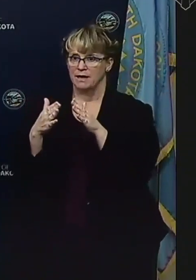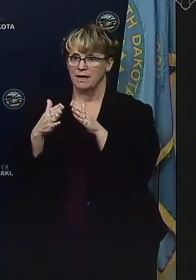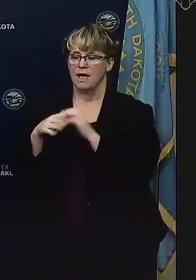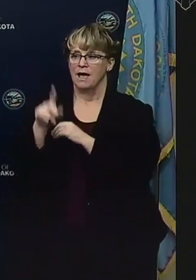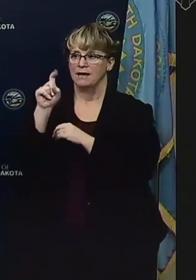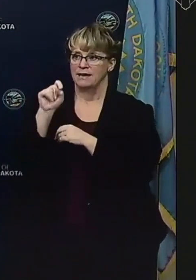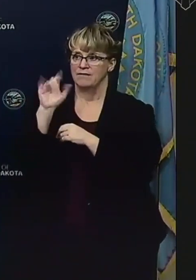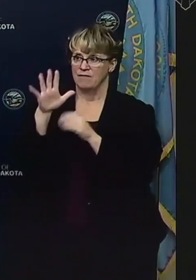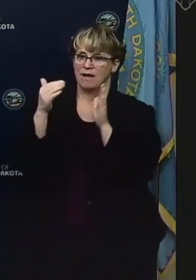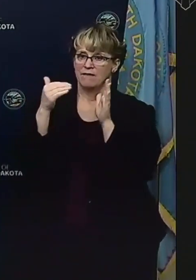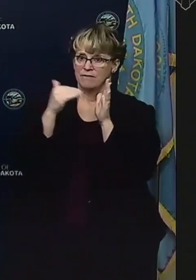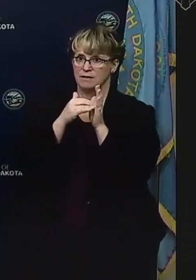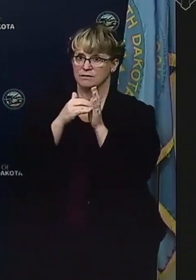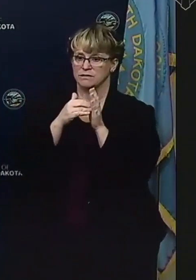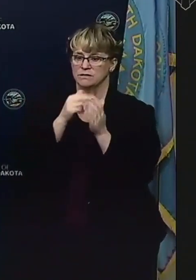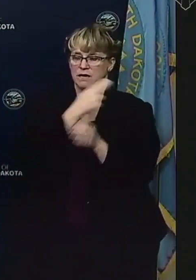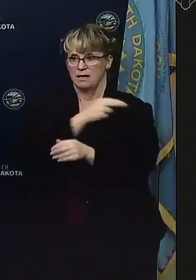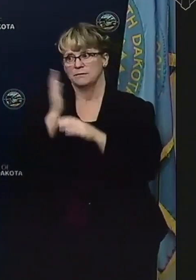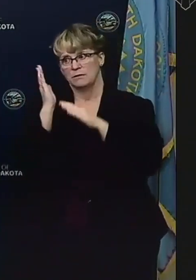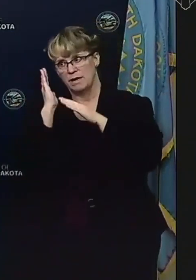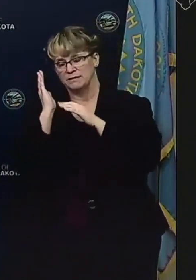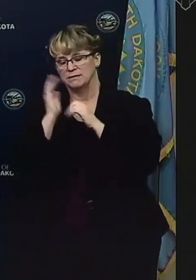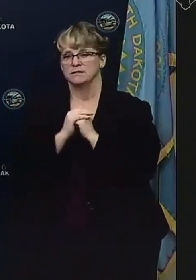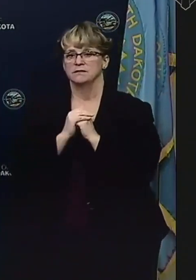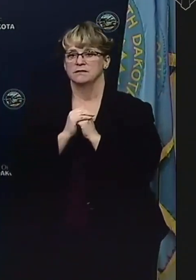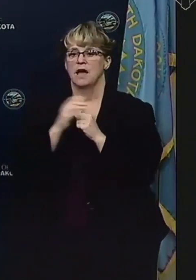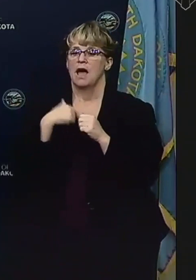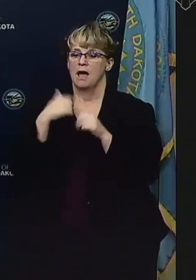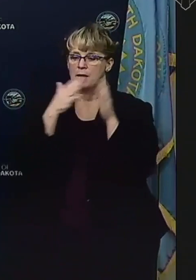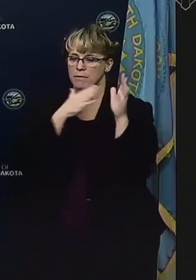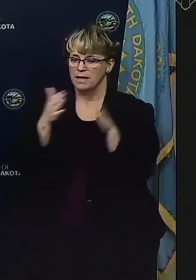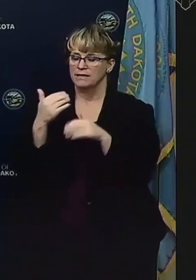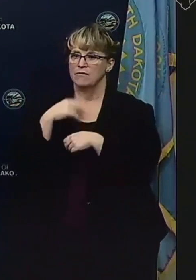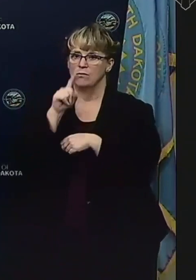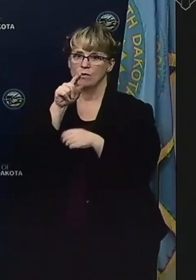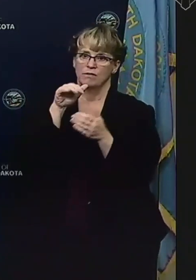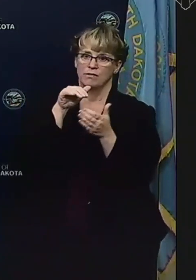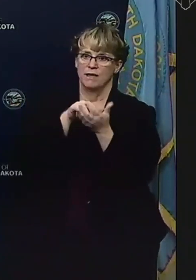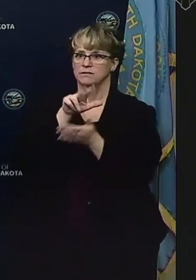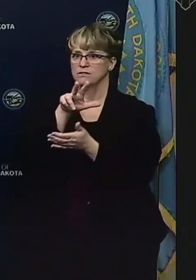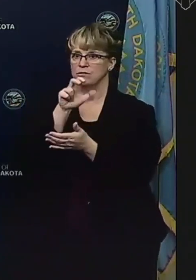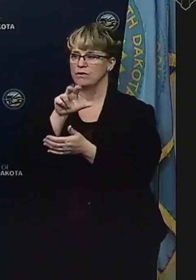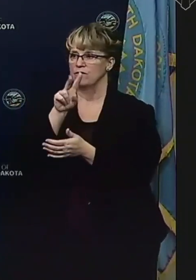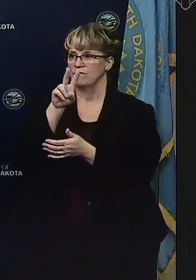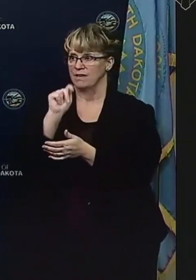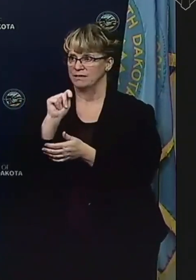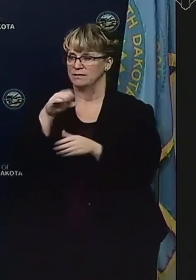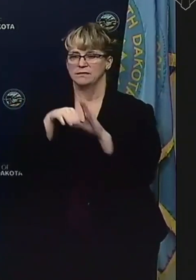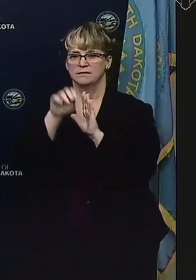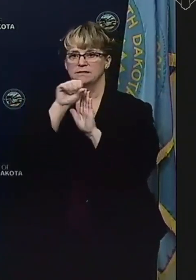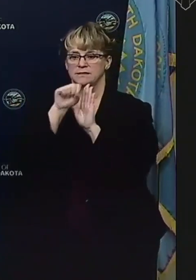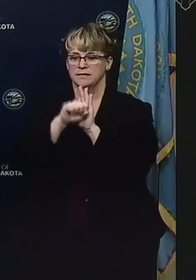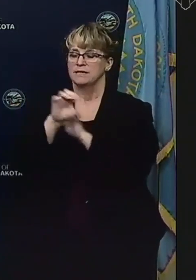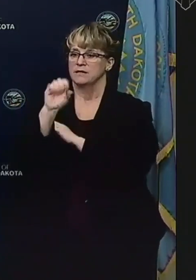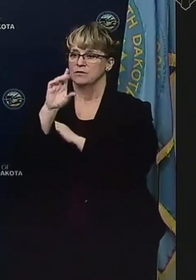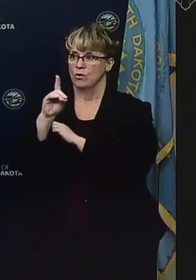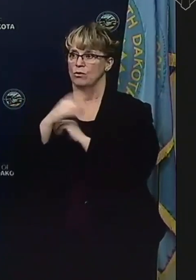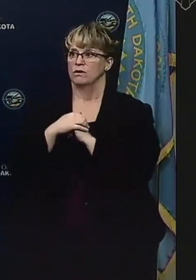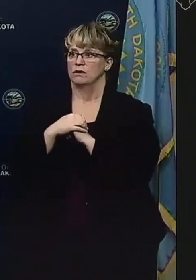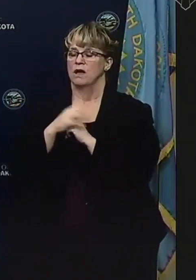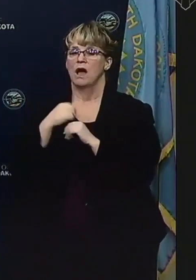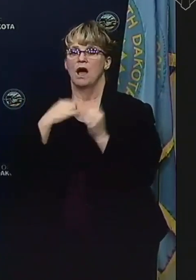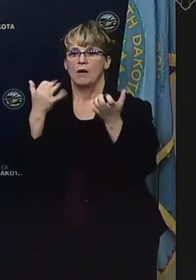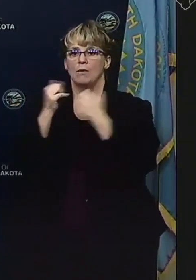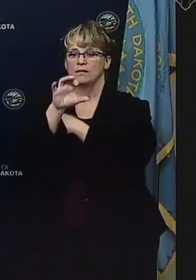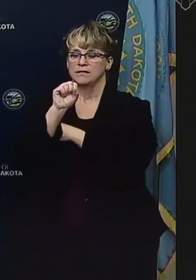hospital beds like I originally told you. I'm still going to plan for having 1,300 vents in the state of South Dakota because I want